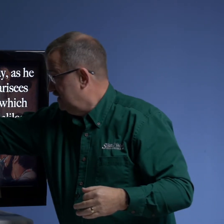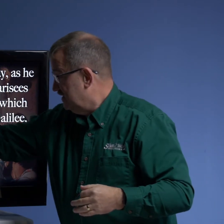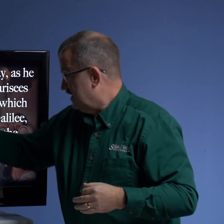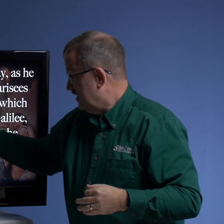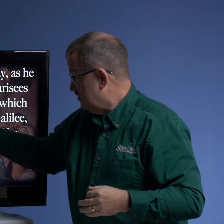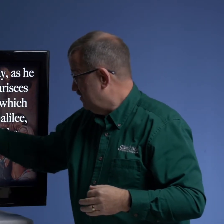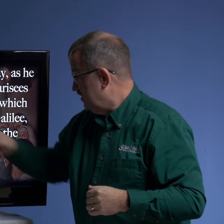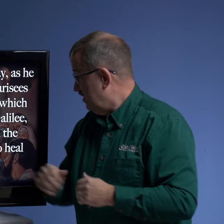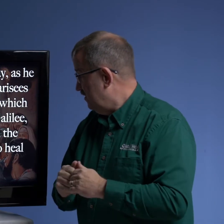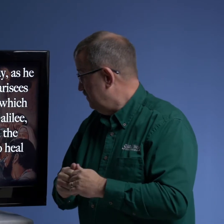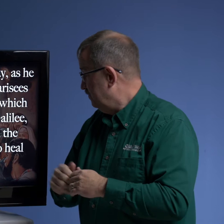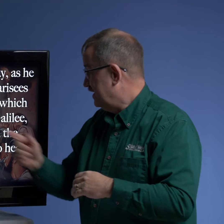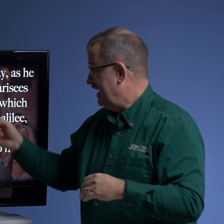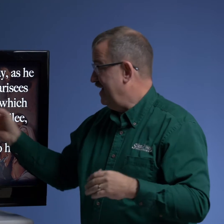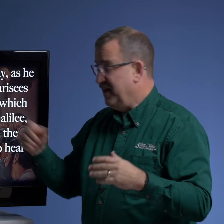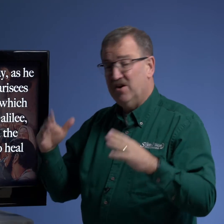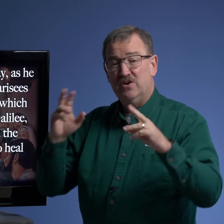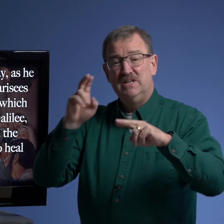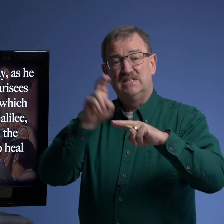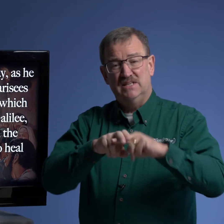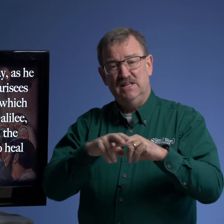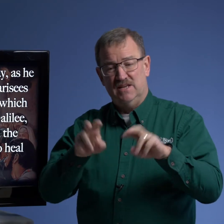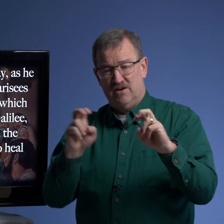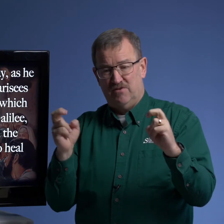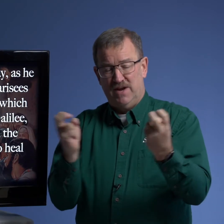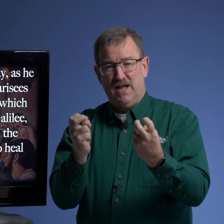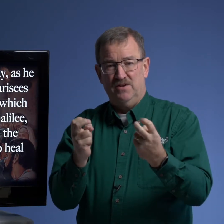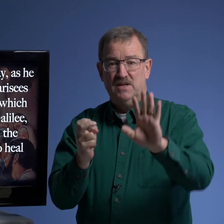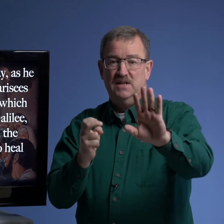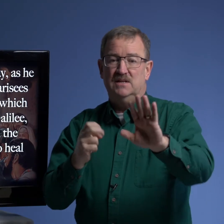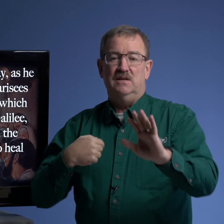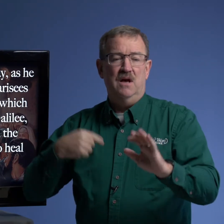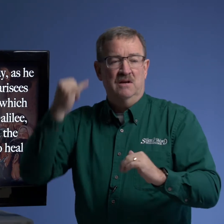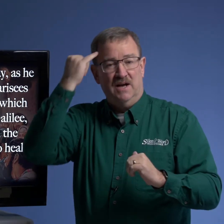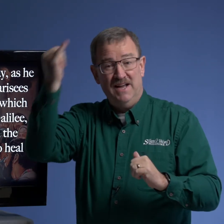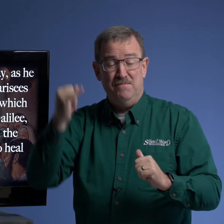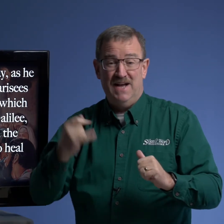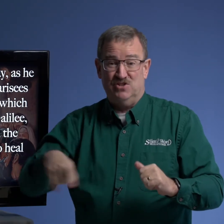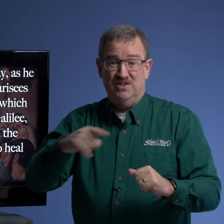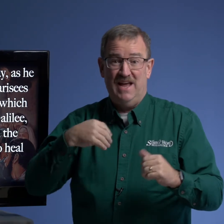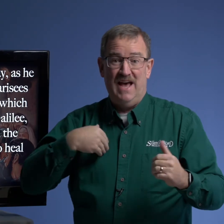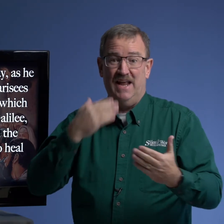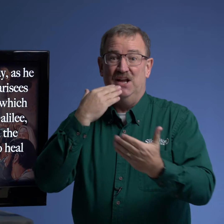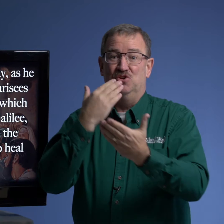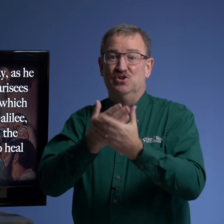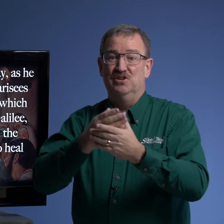doctors of the law and they are sitting there around i imagine they had a good